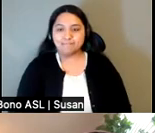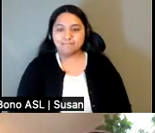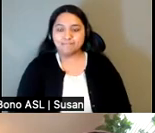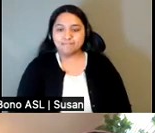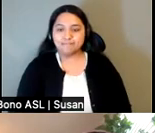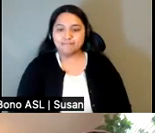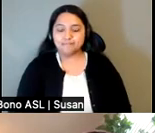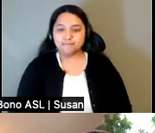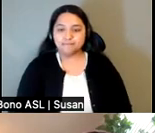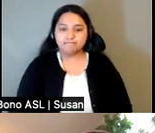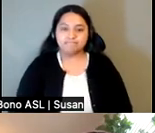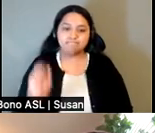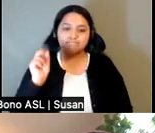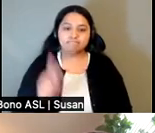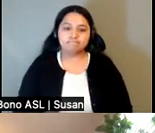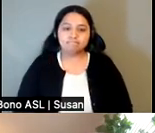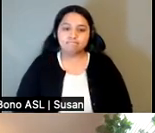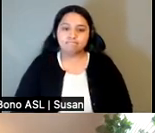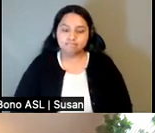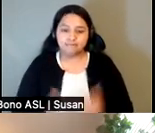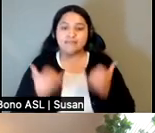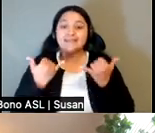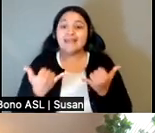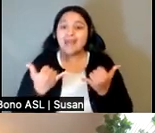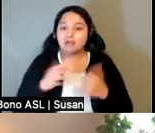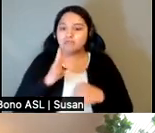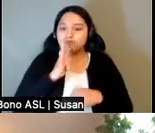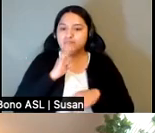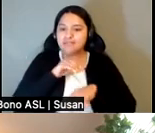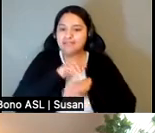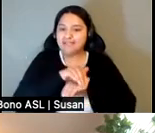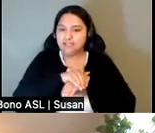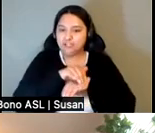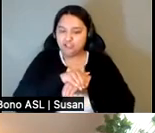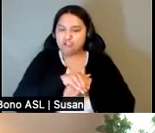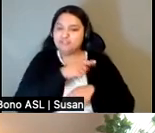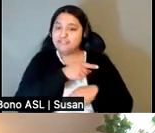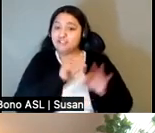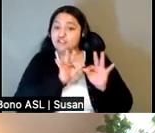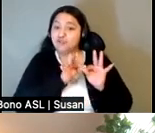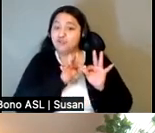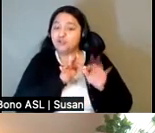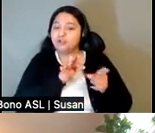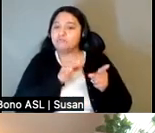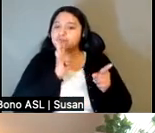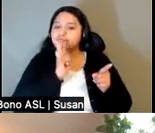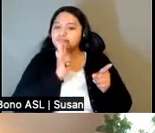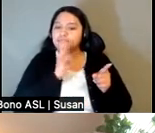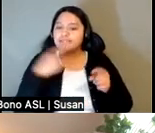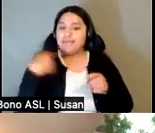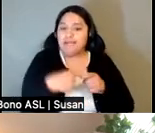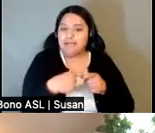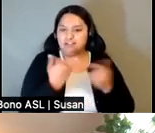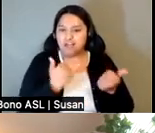Ok. Now I'm speaking in English and the interpreter is interpreting into Spanish.